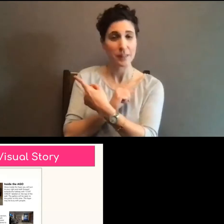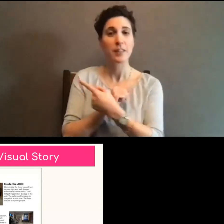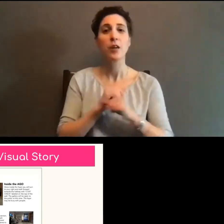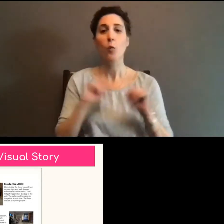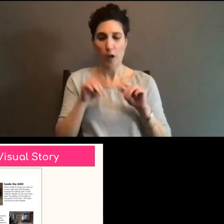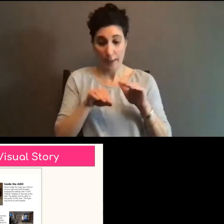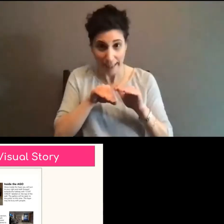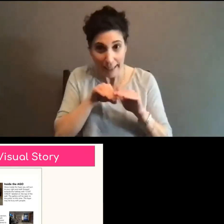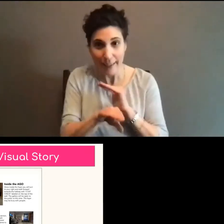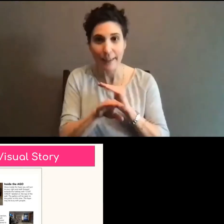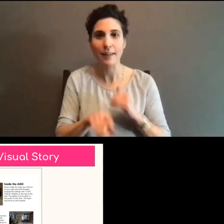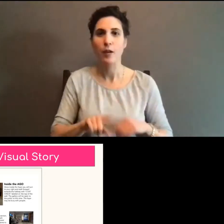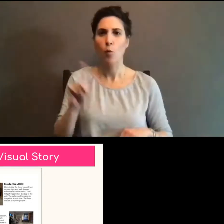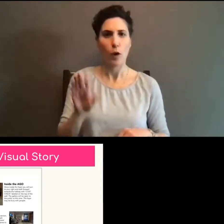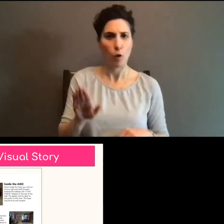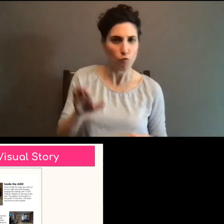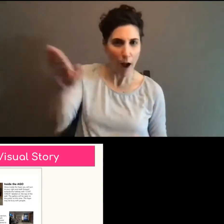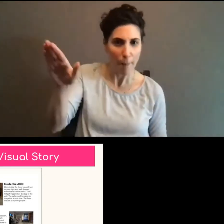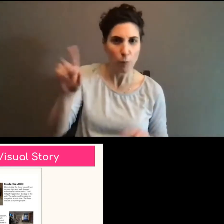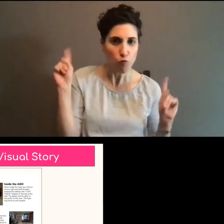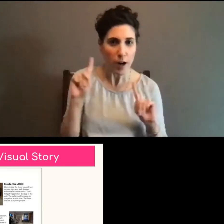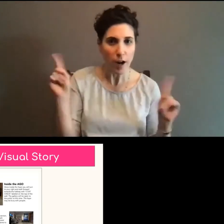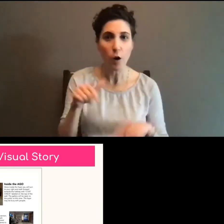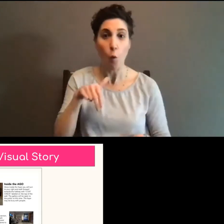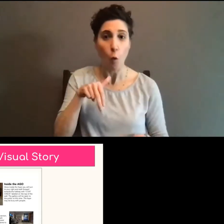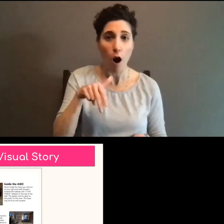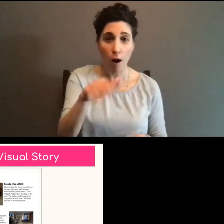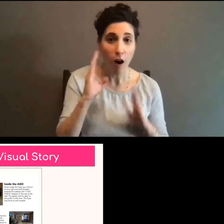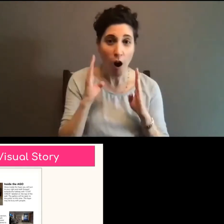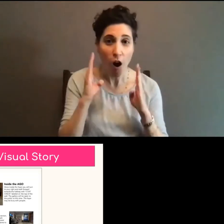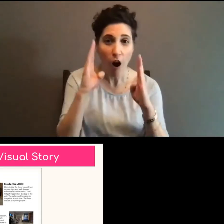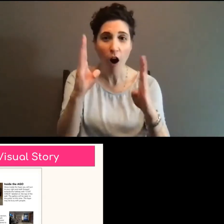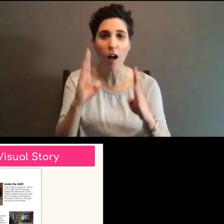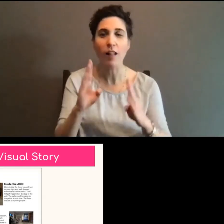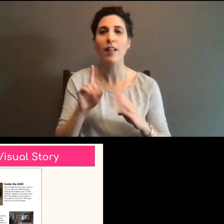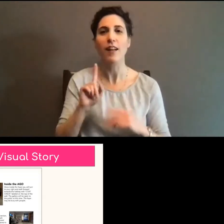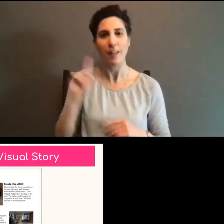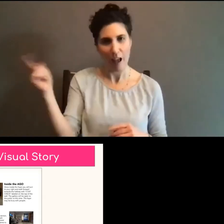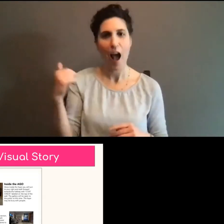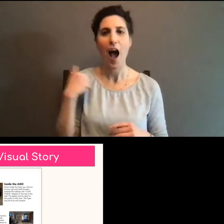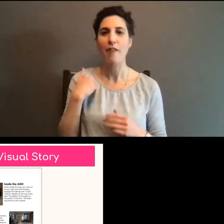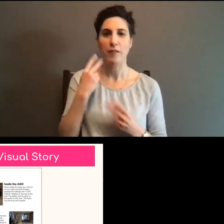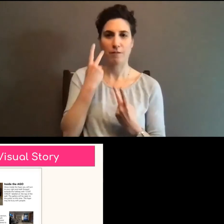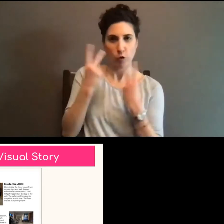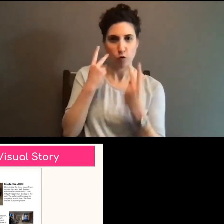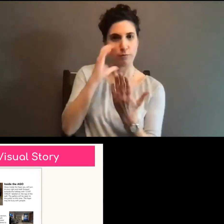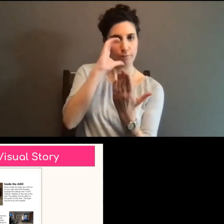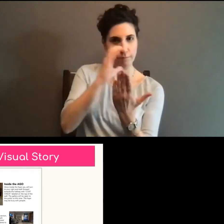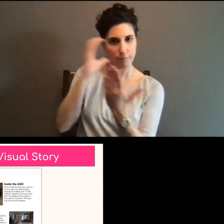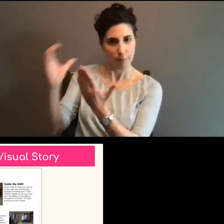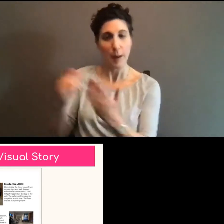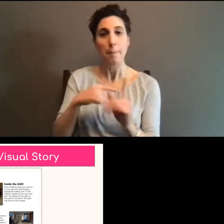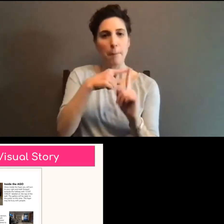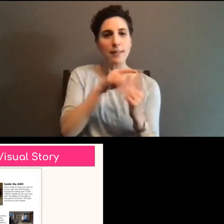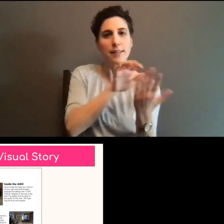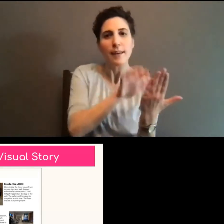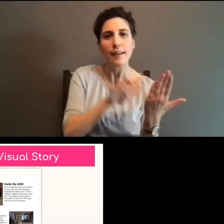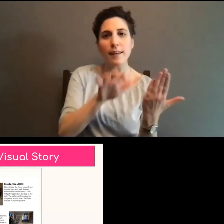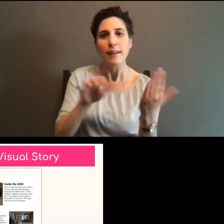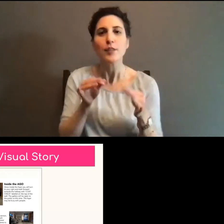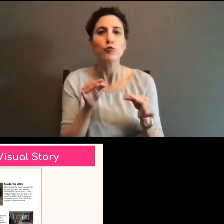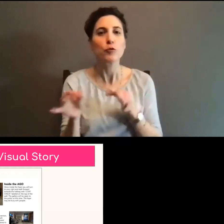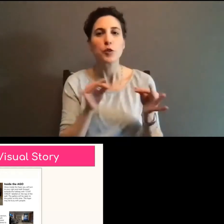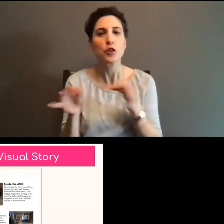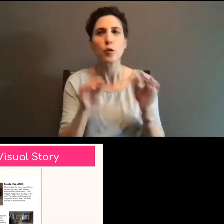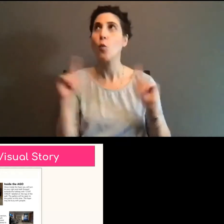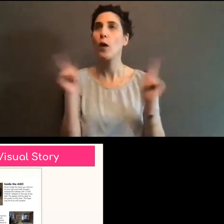where the ramp is, where you can walk in through the hallway with brief descriptions of, you know, what the lighting may be like, or where to find